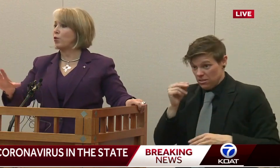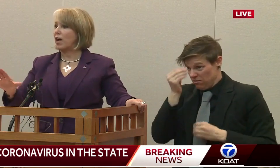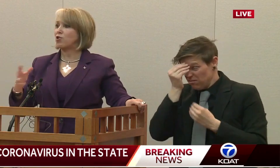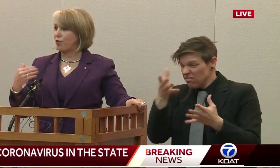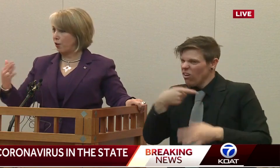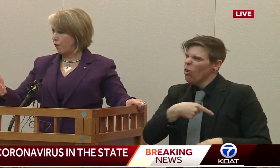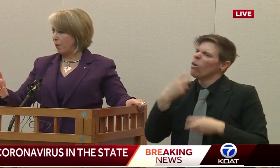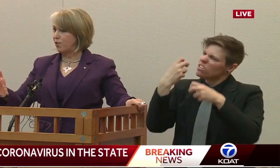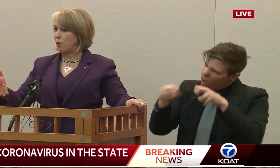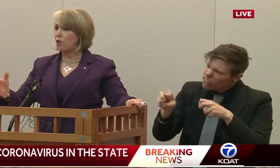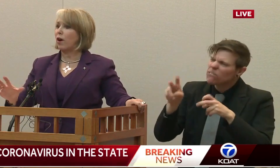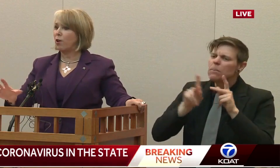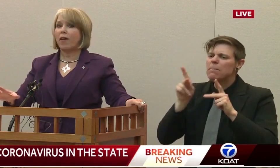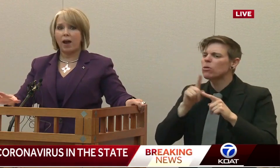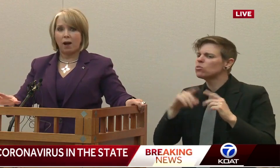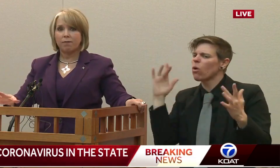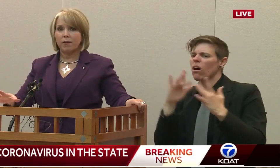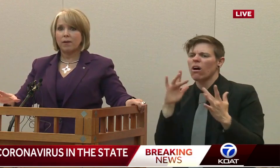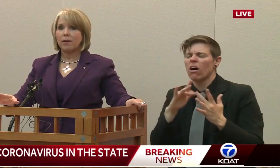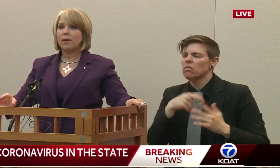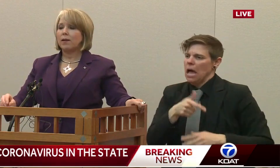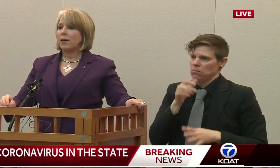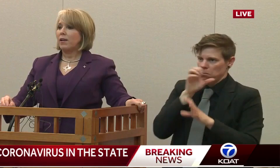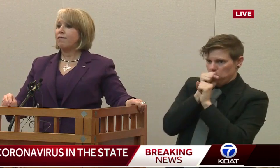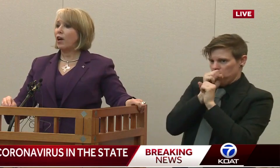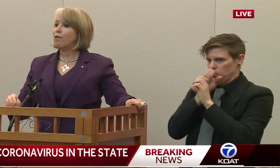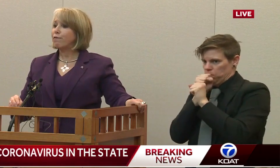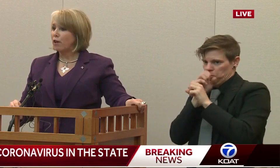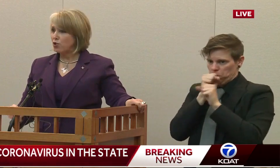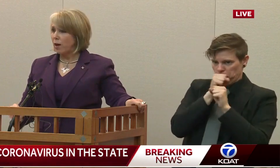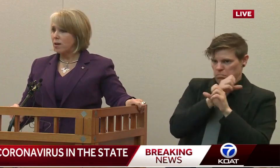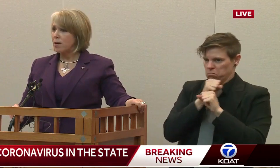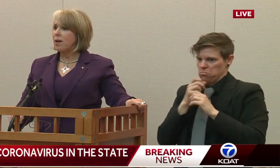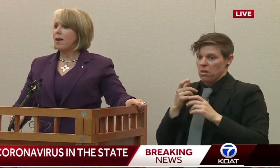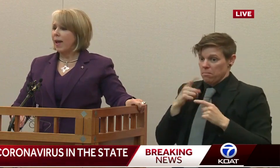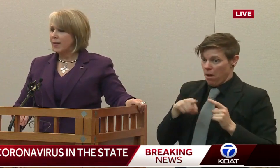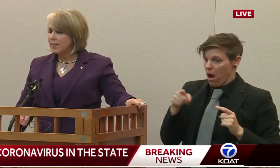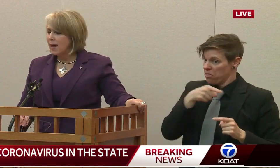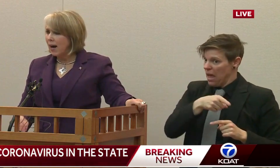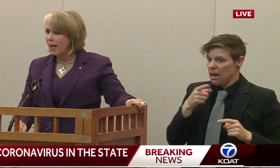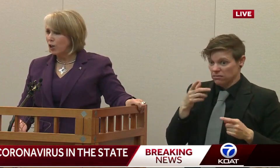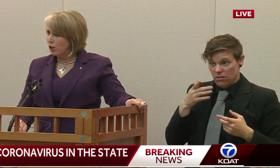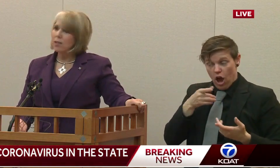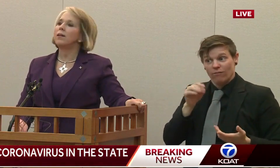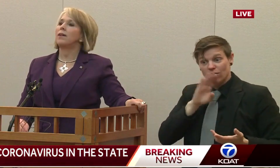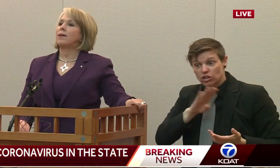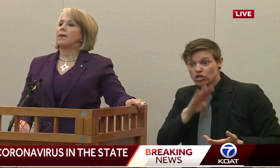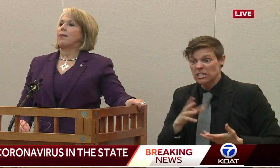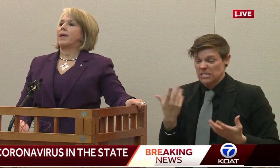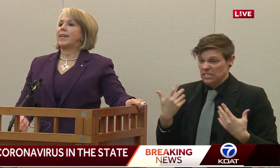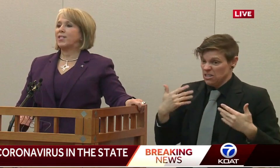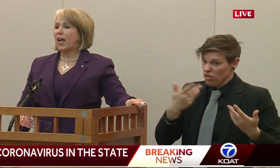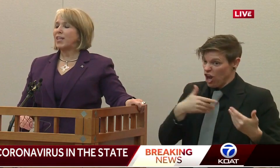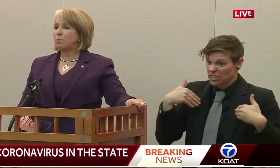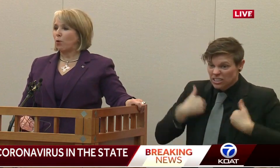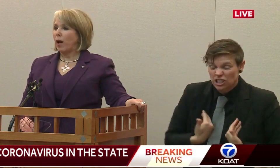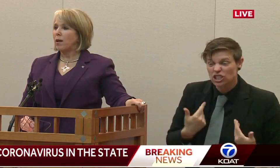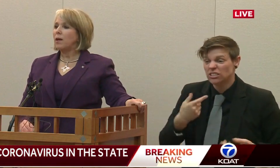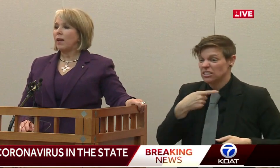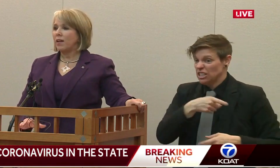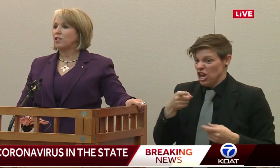and we will not share their information with you. I know they have. If they are frustrated and tired and